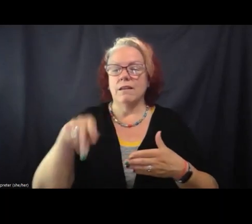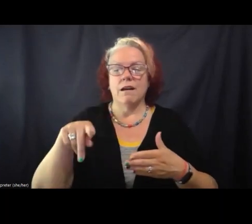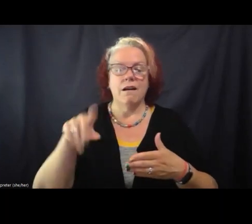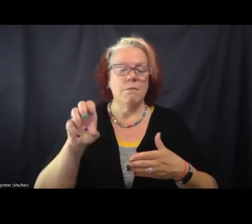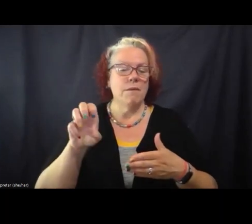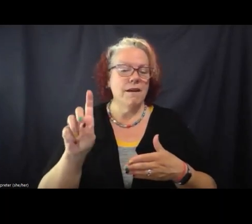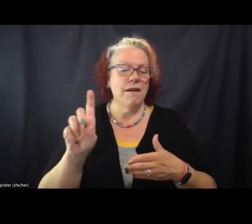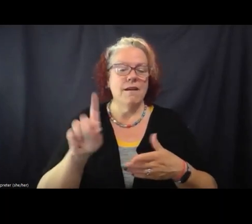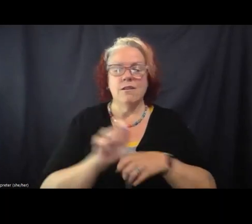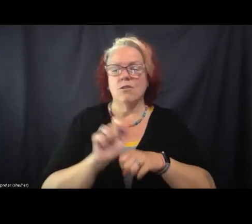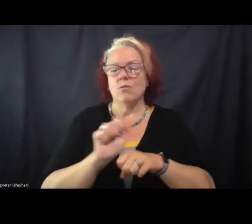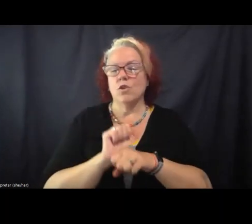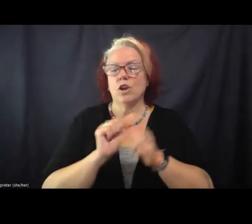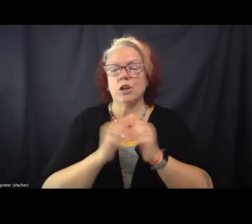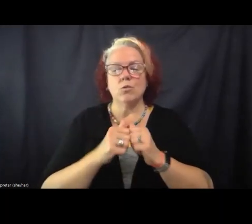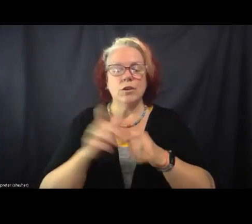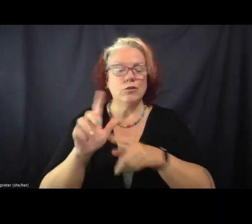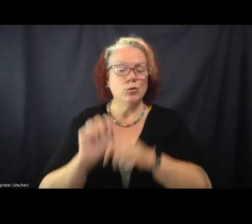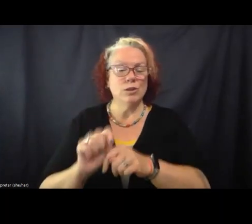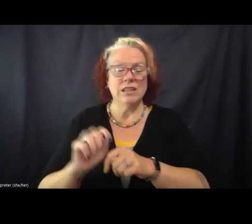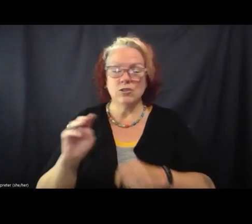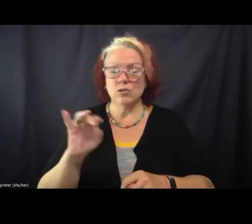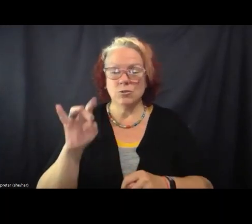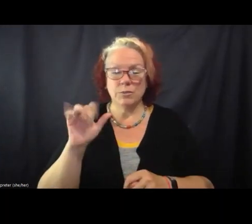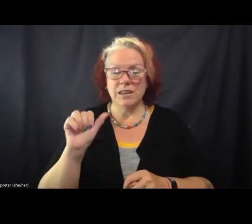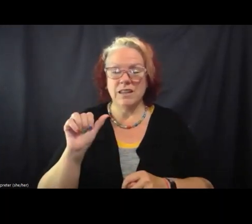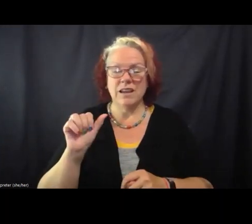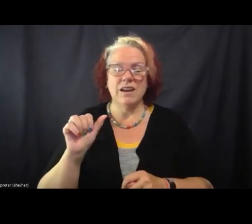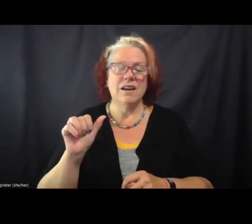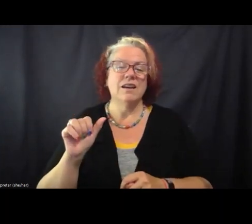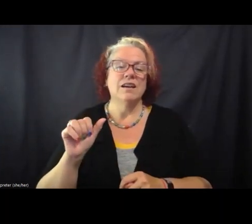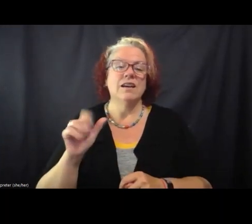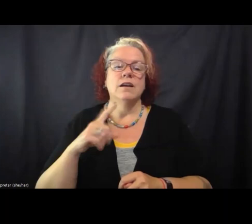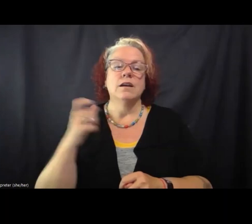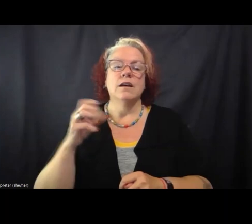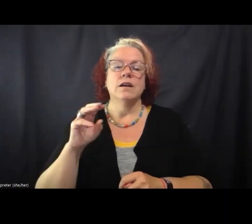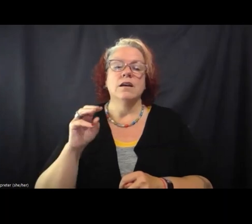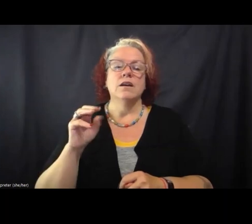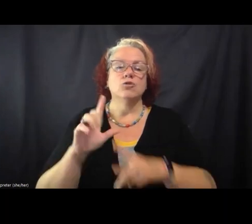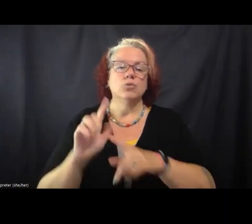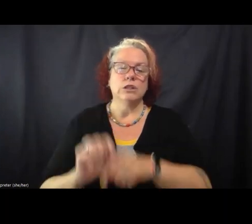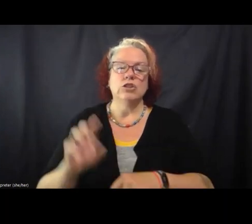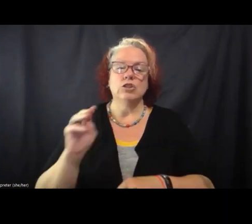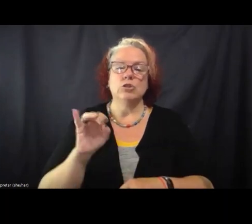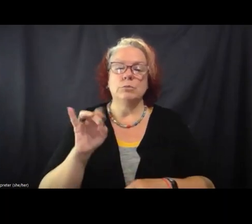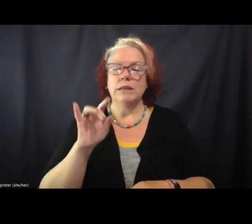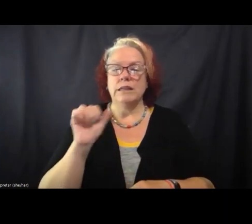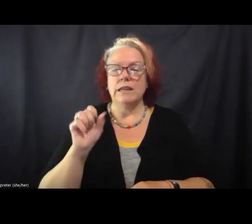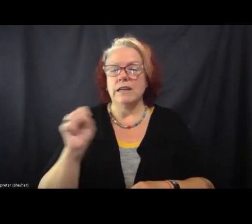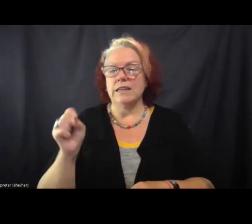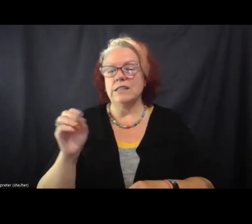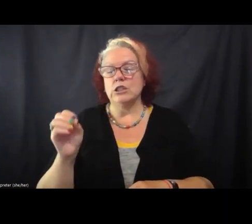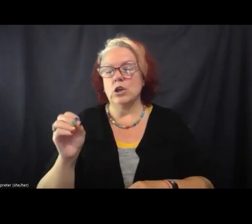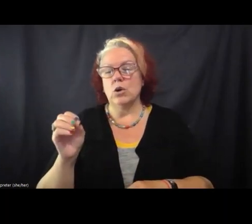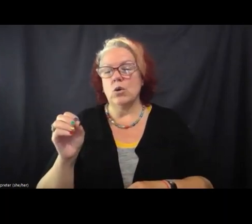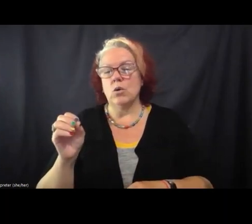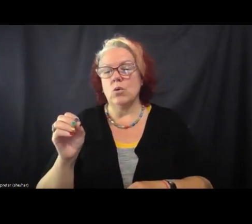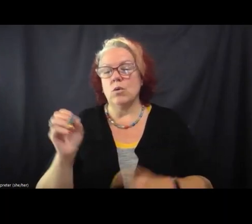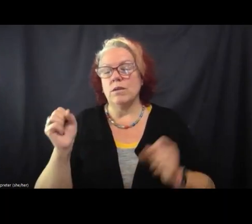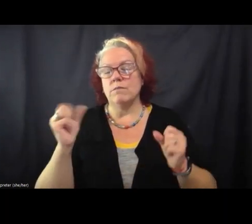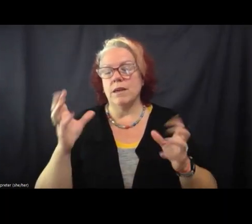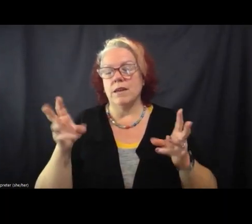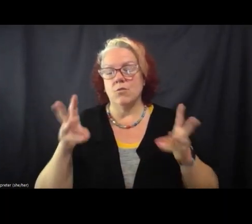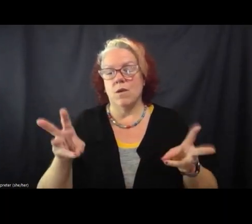media, a lot of, because the media is so, because traditional media is so, um, in many ways